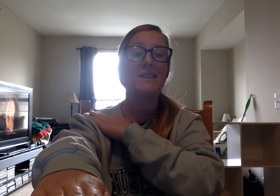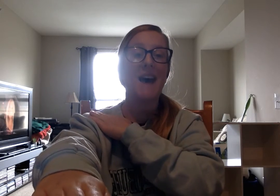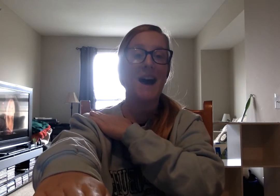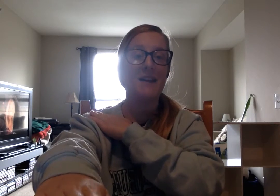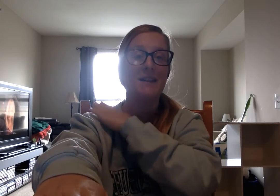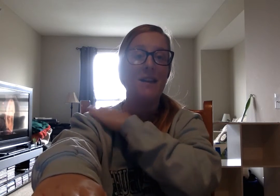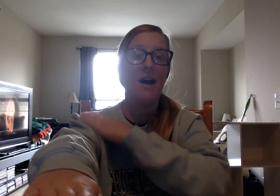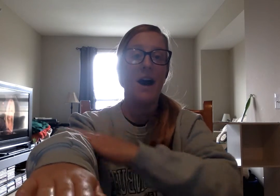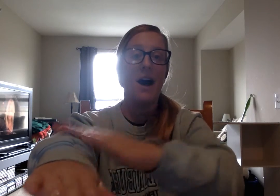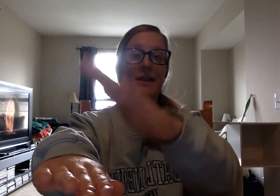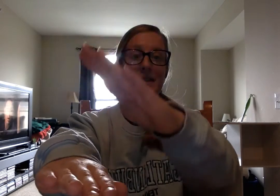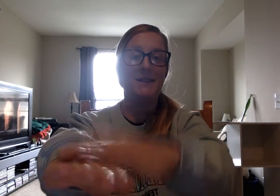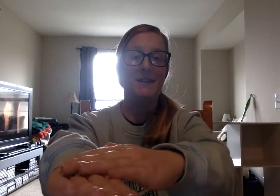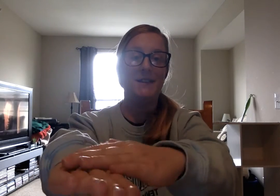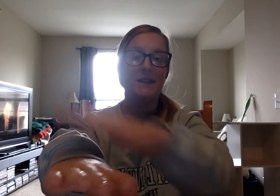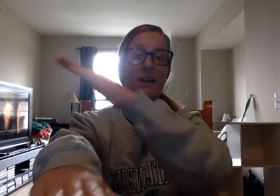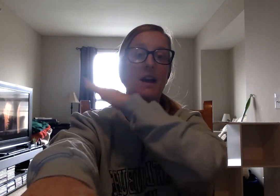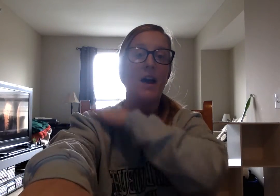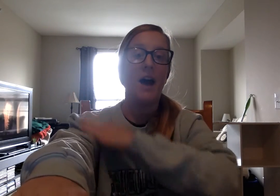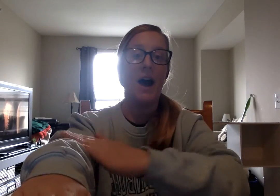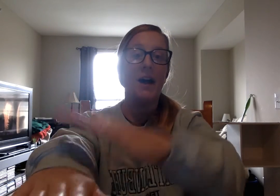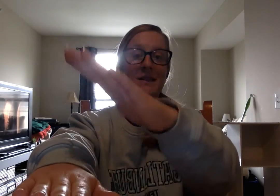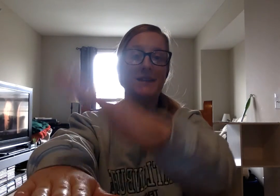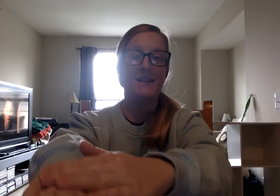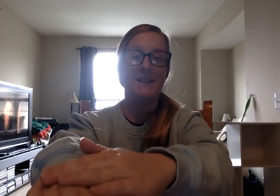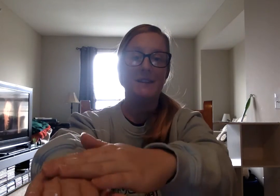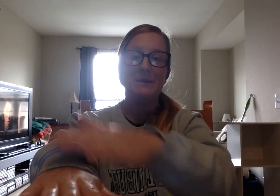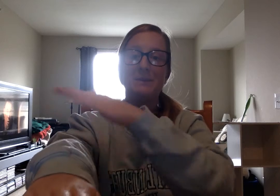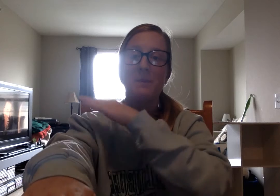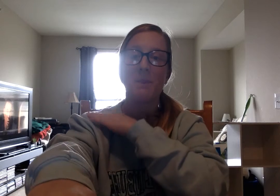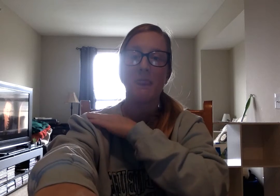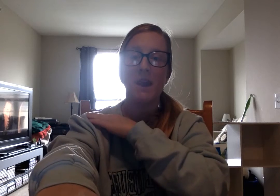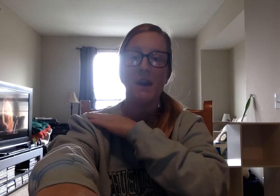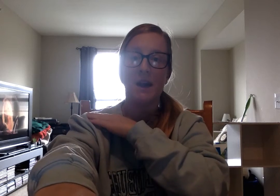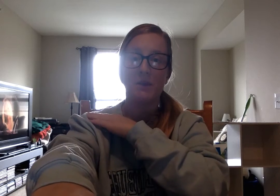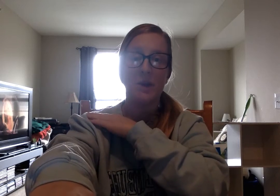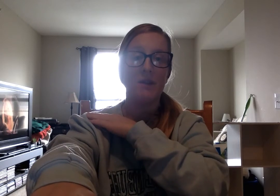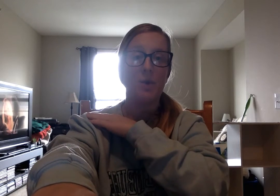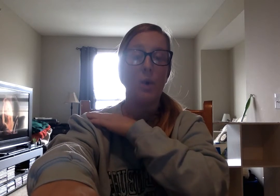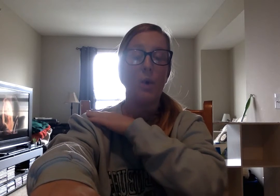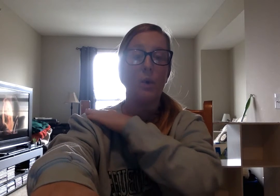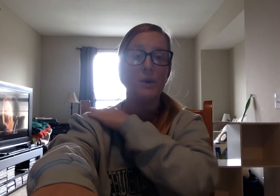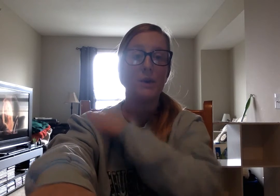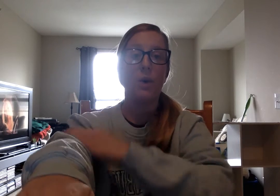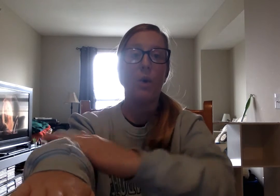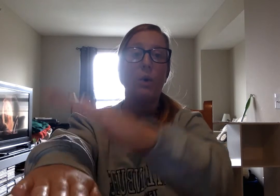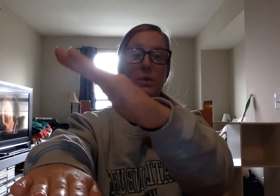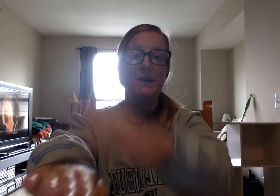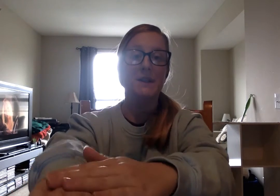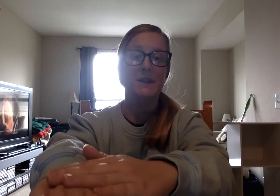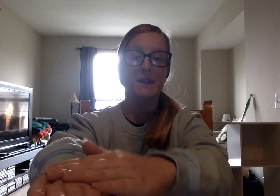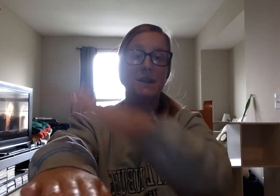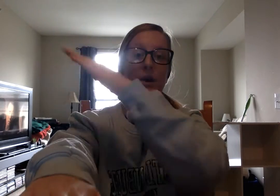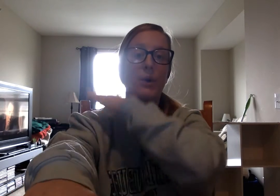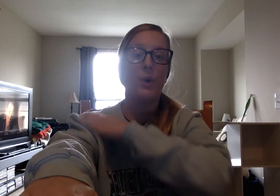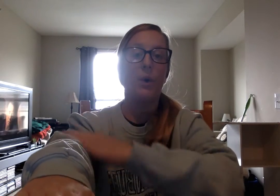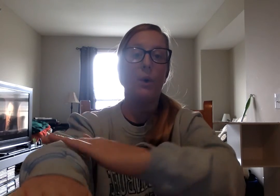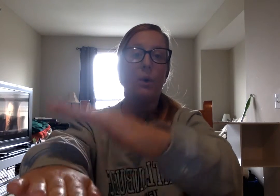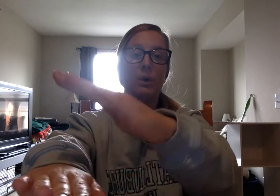is hot. Hot. Hot. Hot. Hot. Next, we have cold. Cold. Cold.